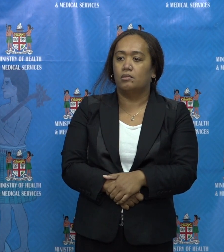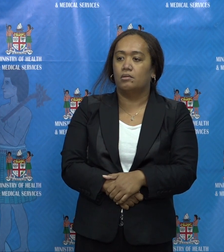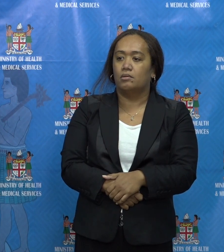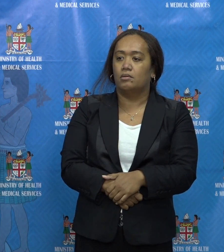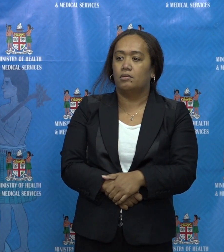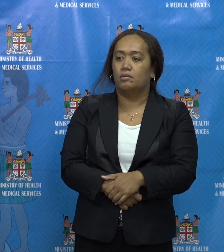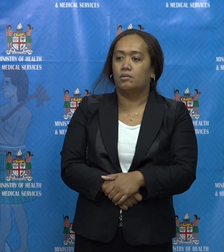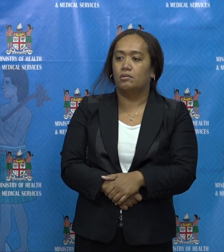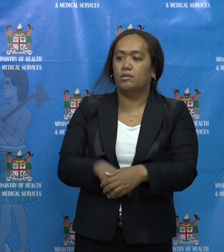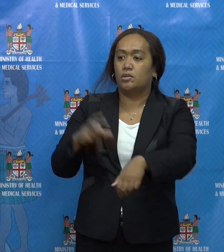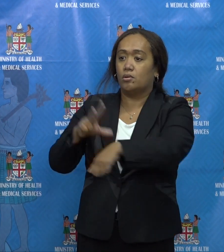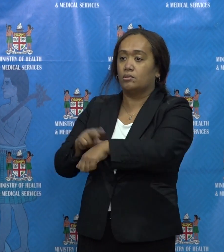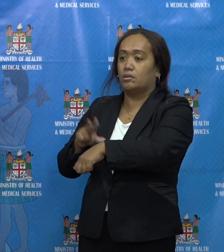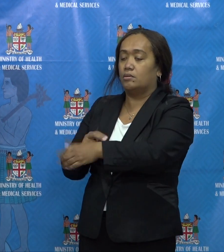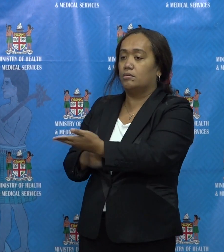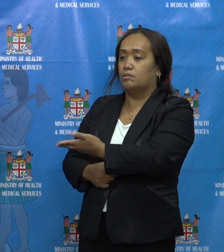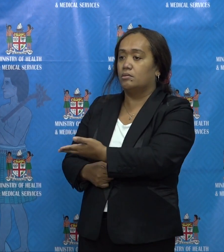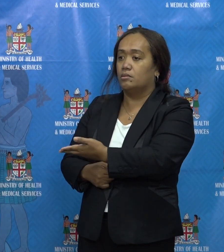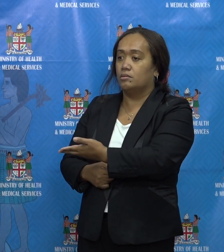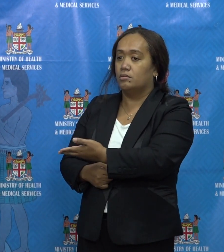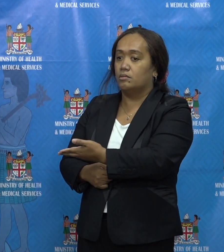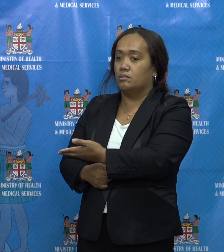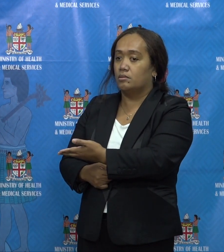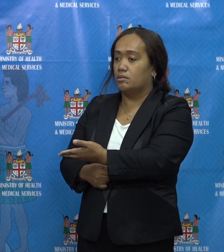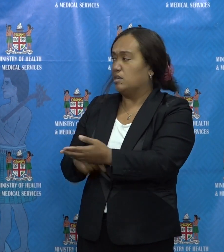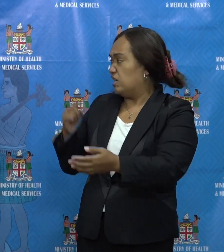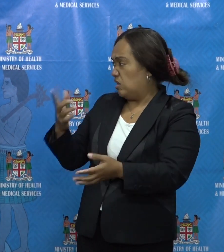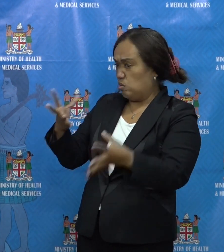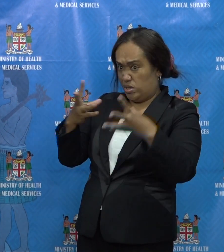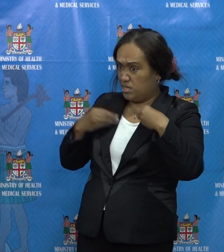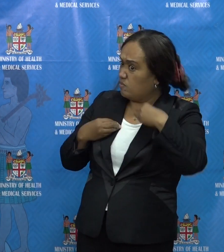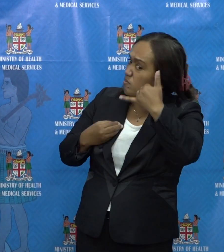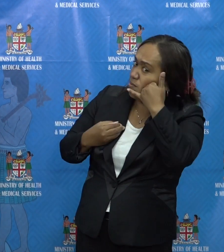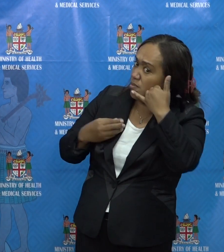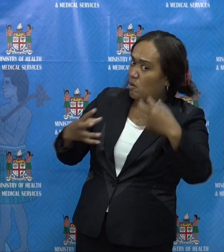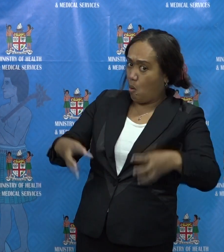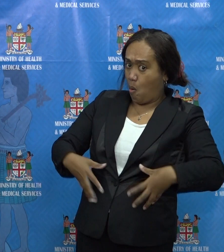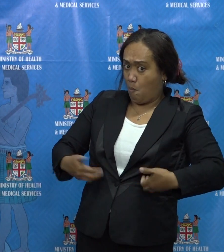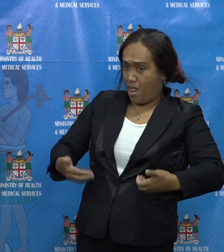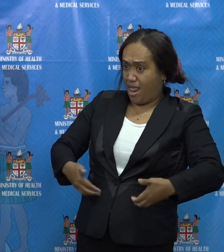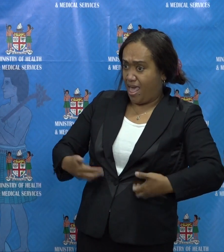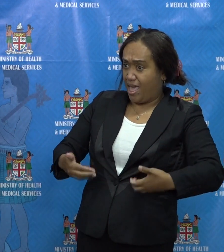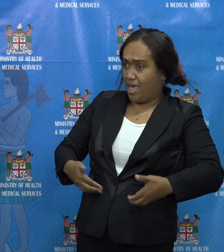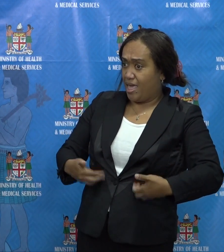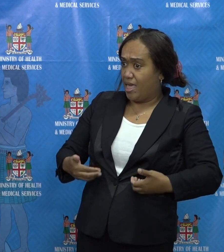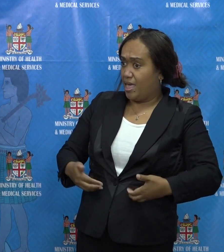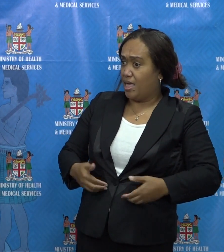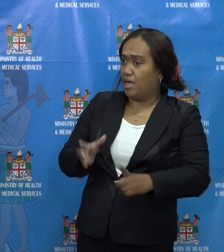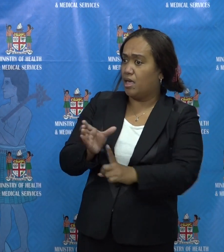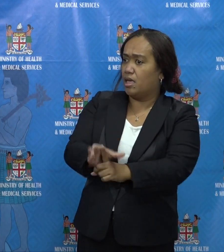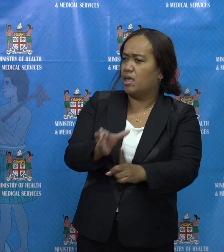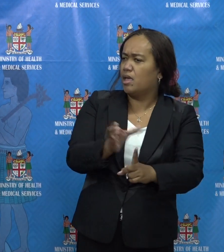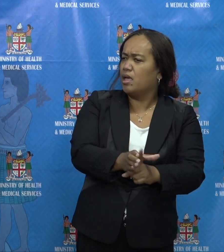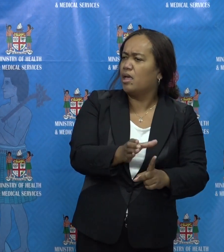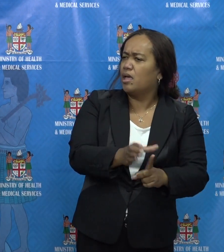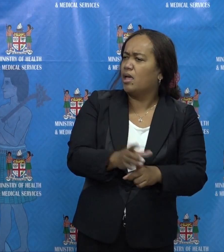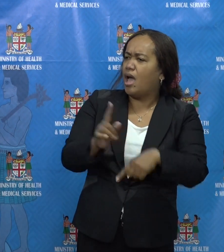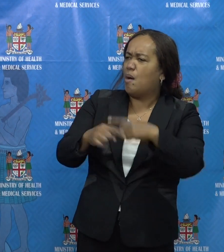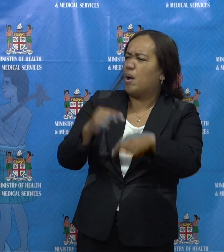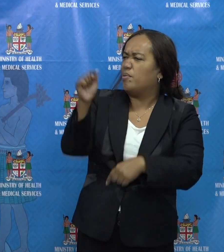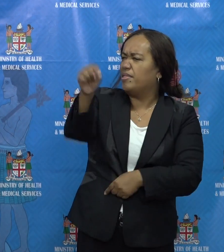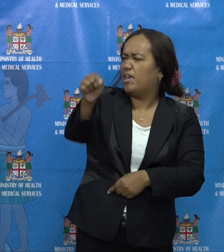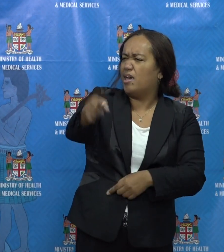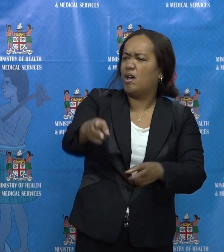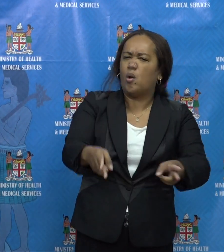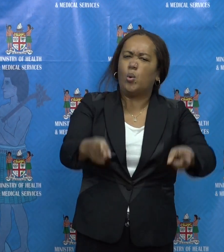Dr. Phong, have you received any complaints from people in quarantine facilities about the conditions in the –